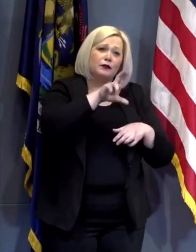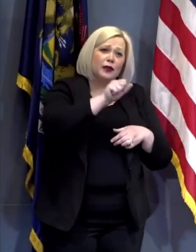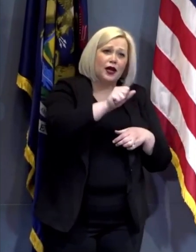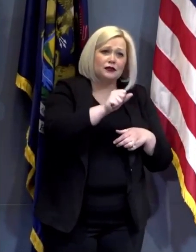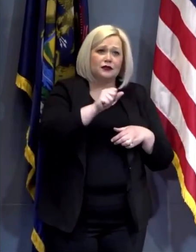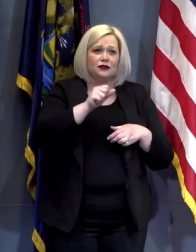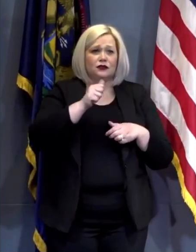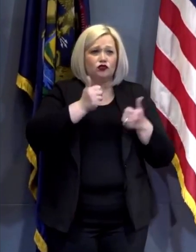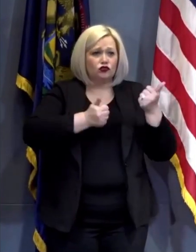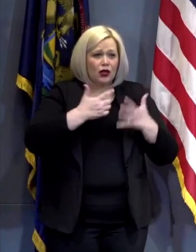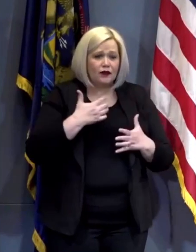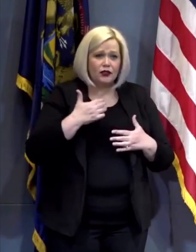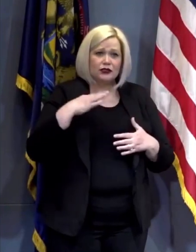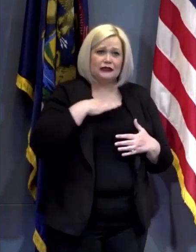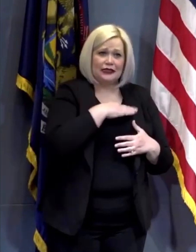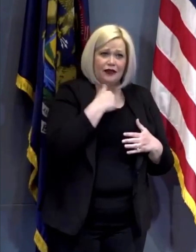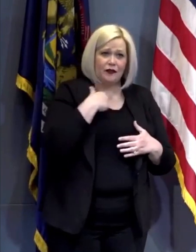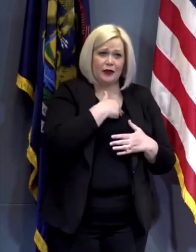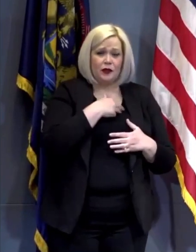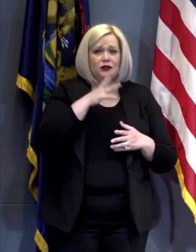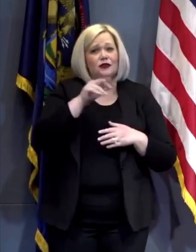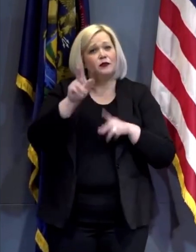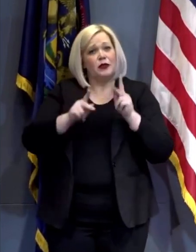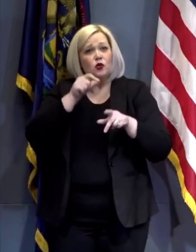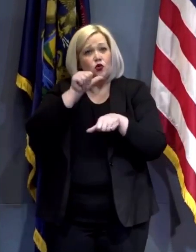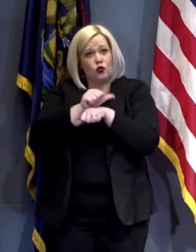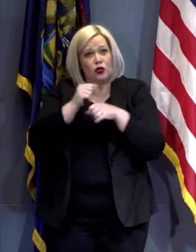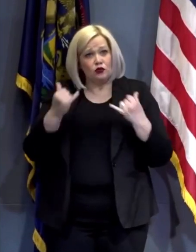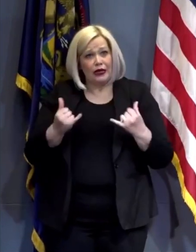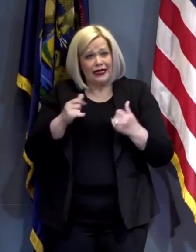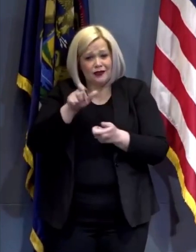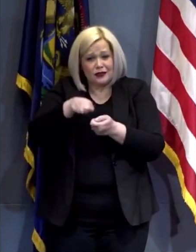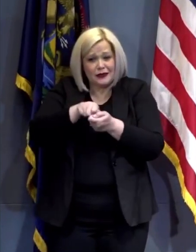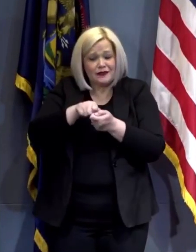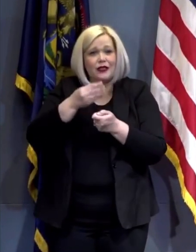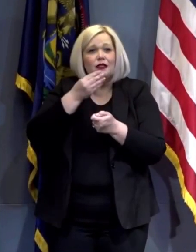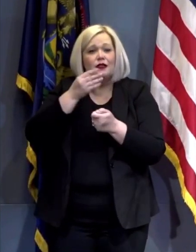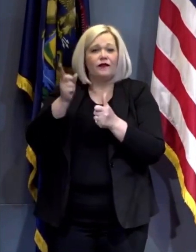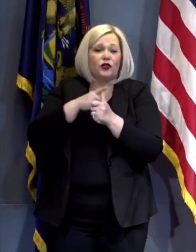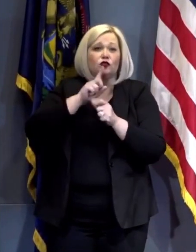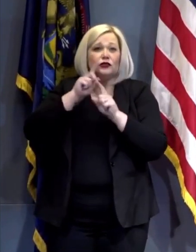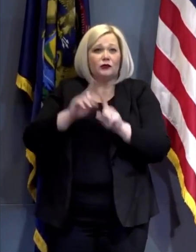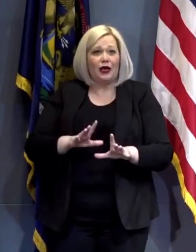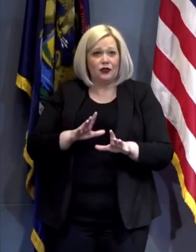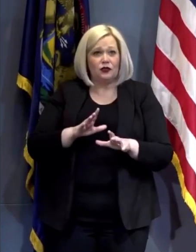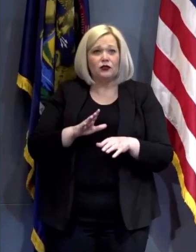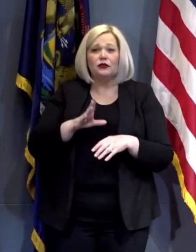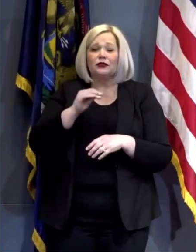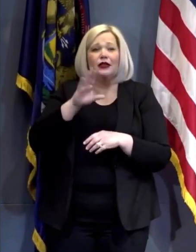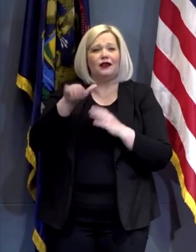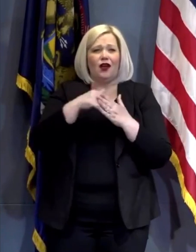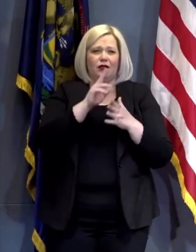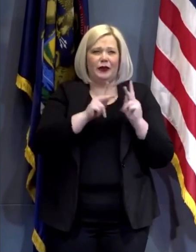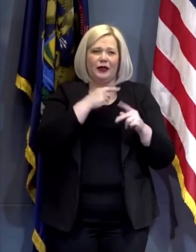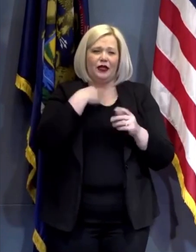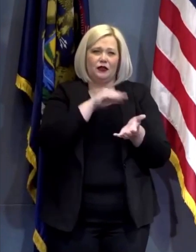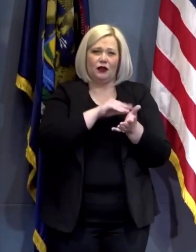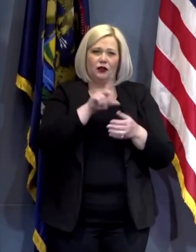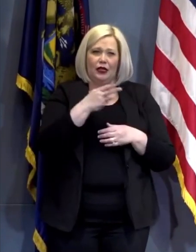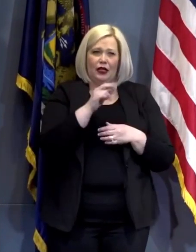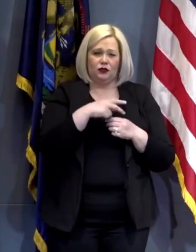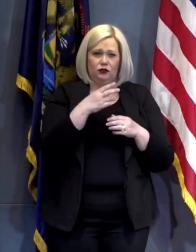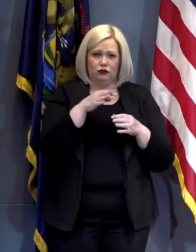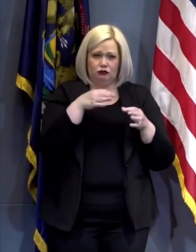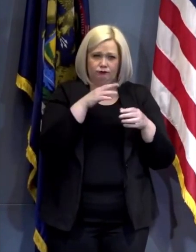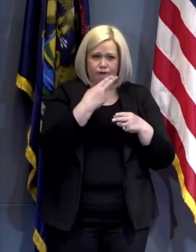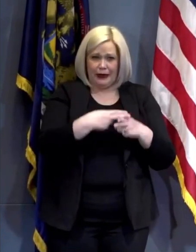and staff members and the people who are working right now particularly our first responders and all those that Dr. Khaldun referred to and I want to